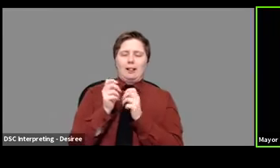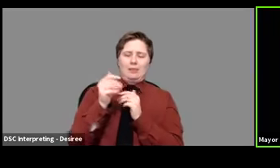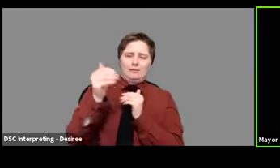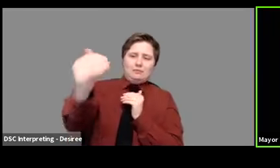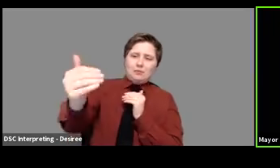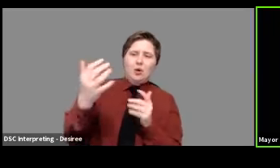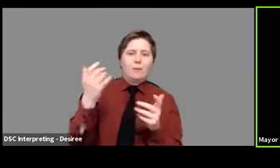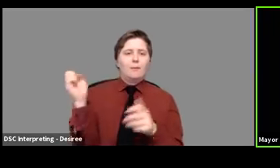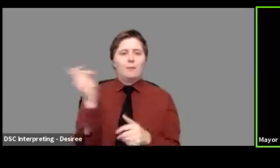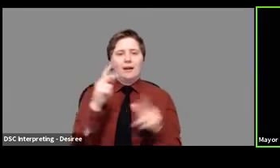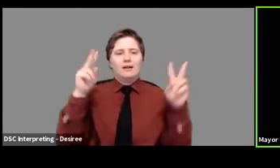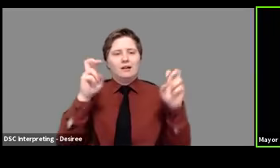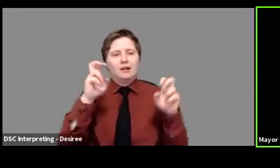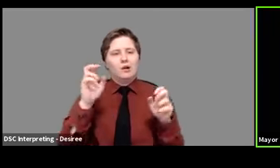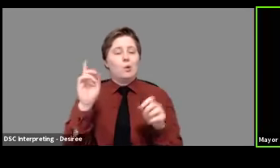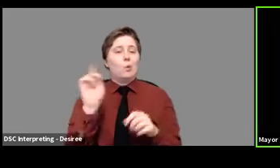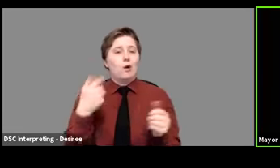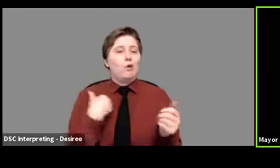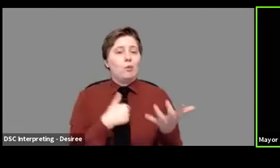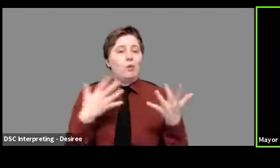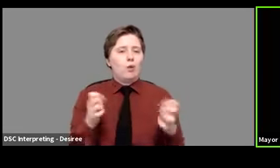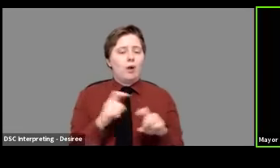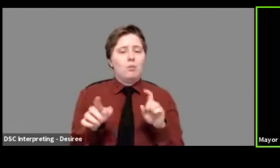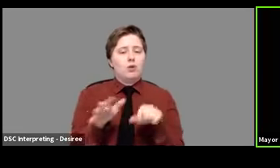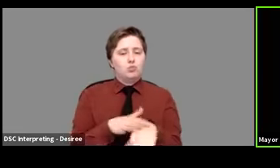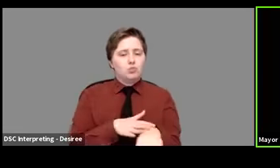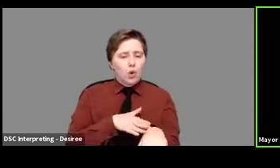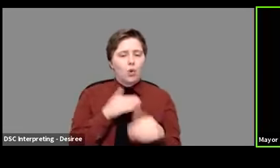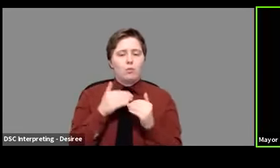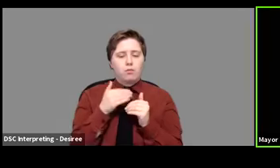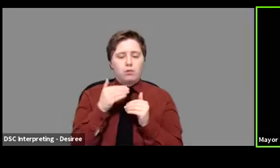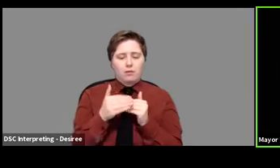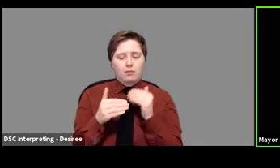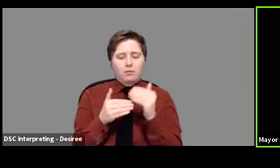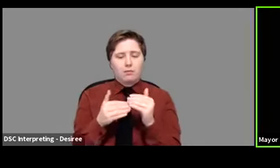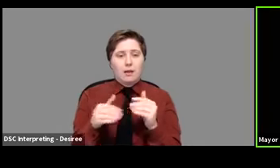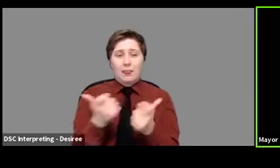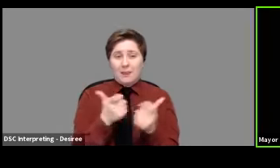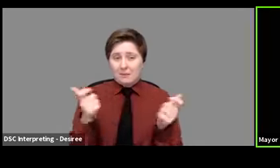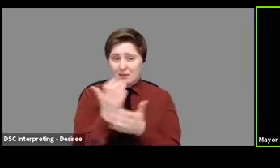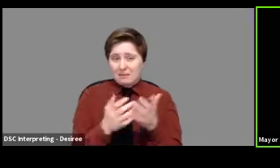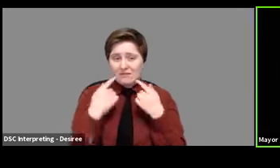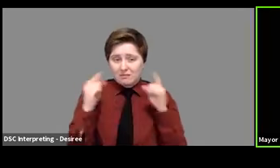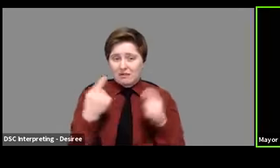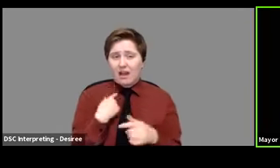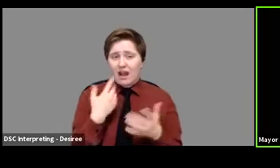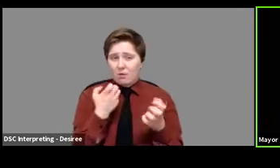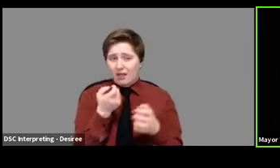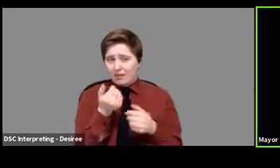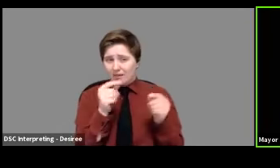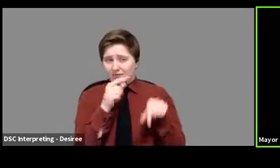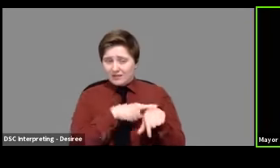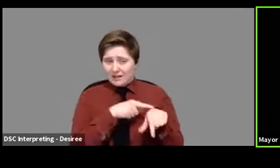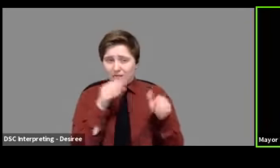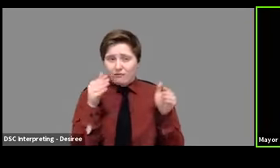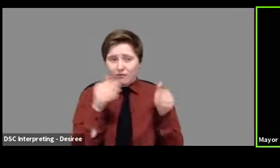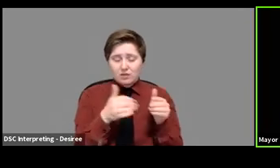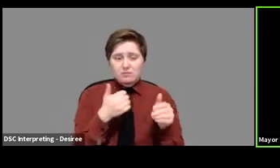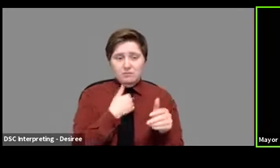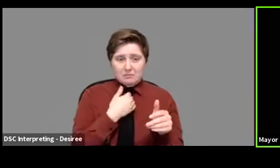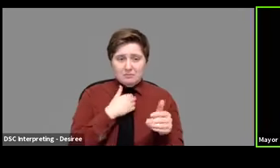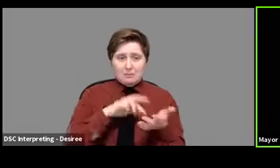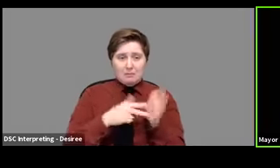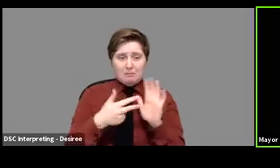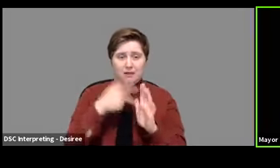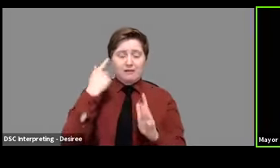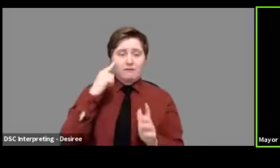we want to be, but slow steps are occurring. And then the big one in his announcement, and this is the one I just want to spend a little bit of time on in terms of what it means for